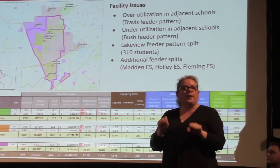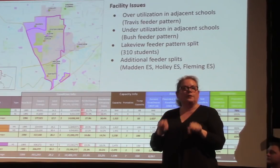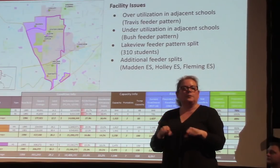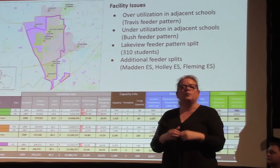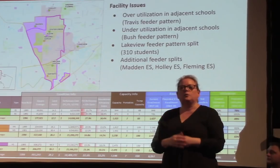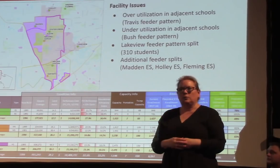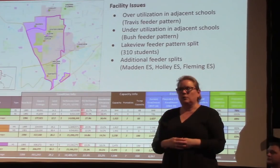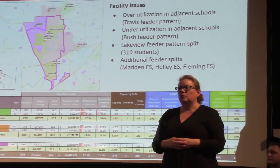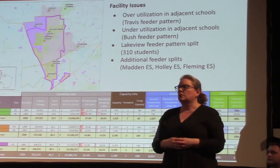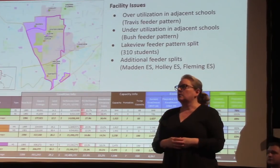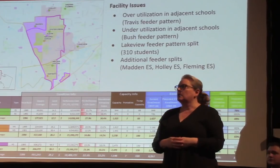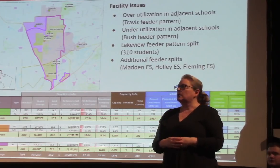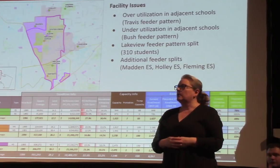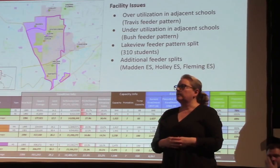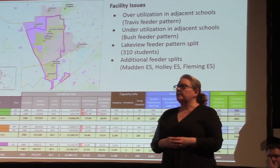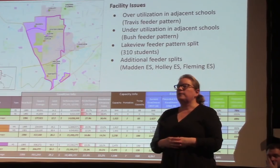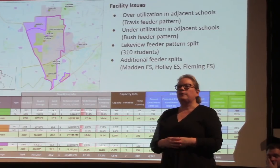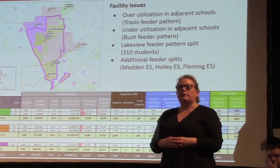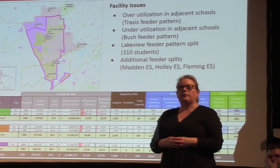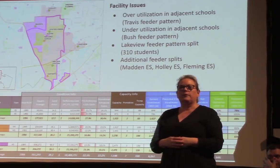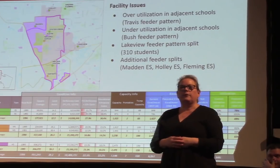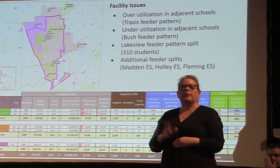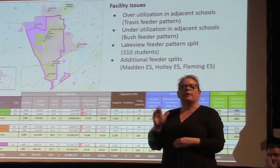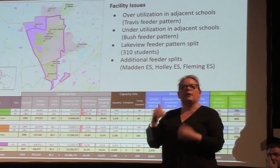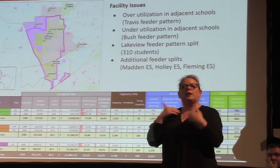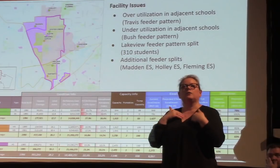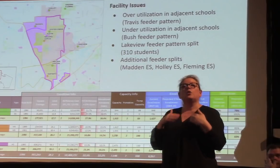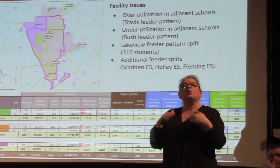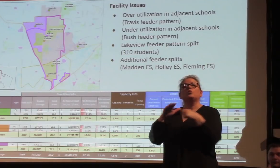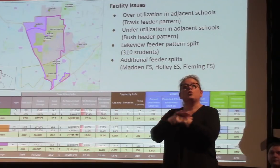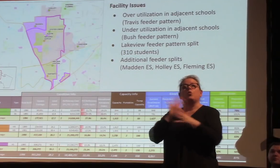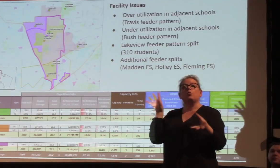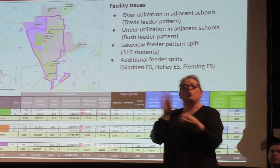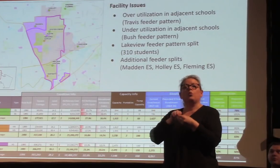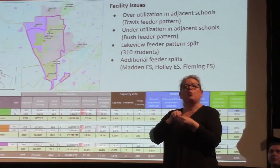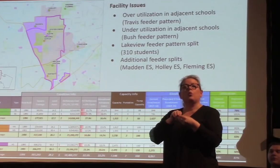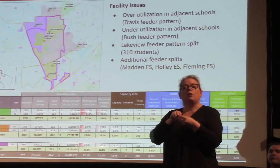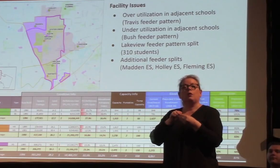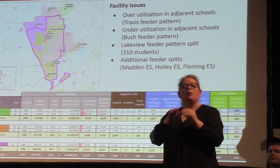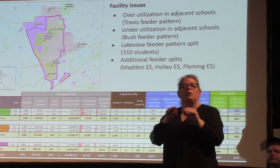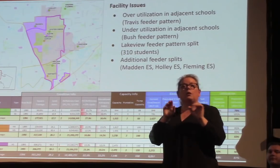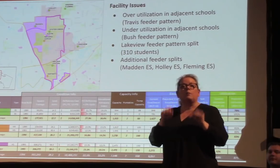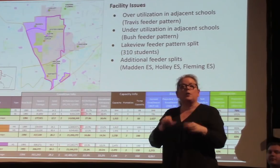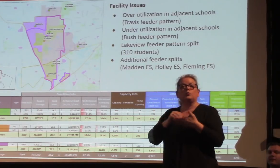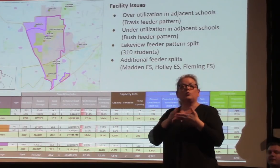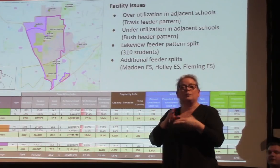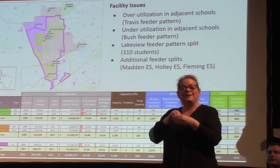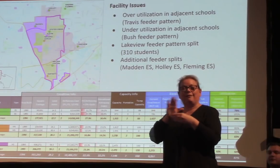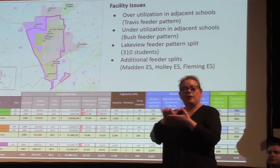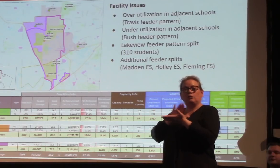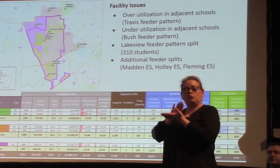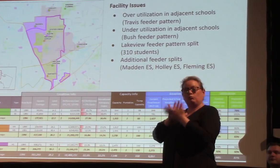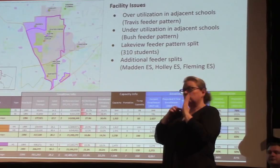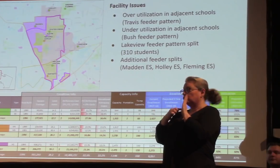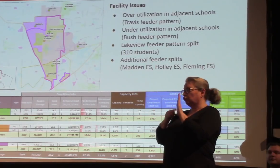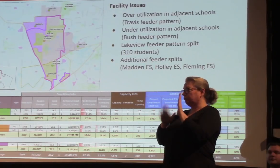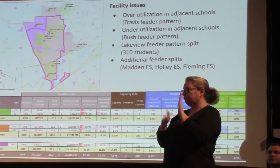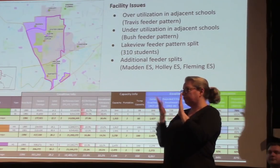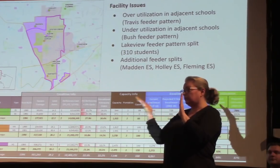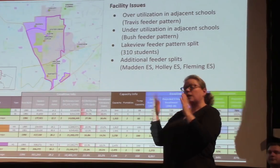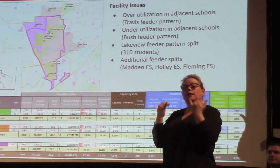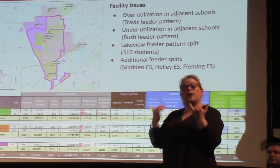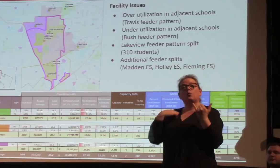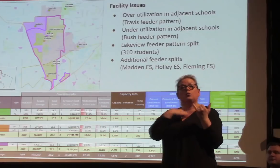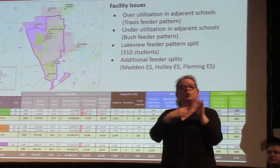each school along with the total capacity in temporary buildings. We show our current enrollment, and again, this is going to be based